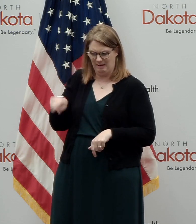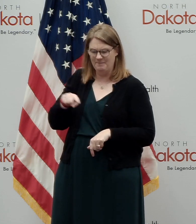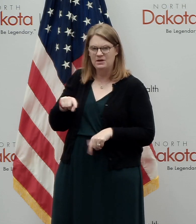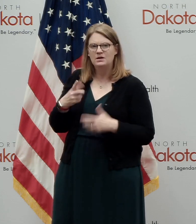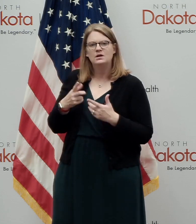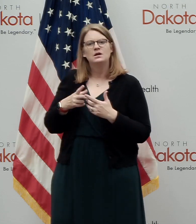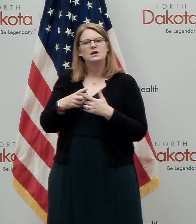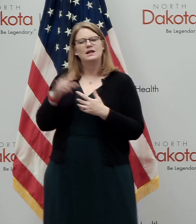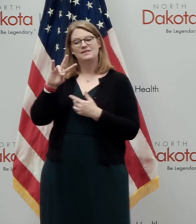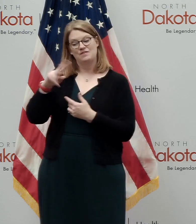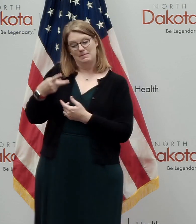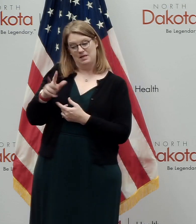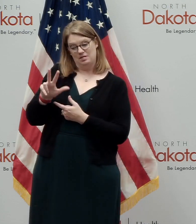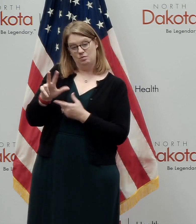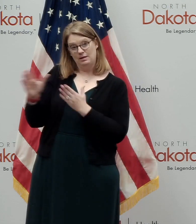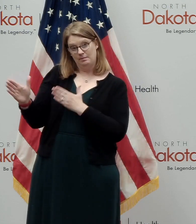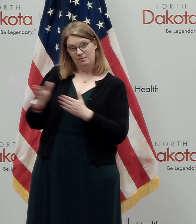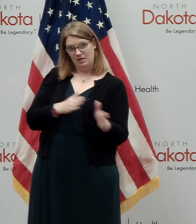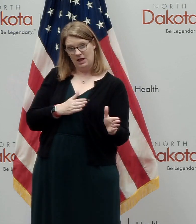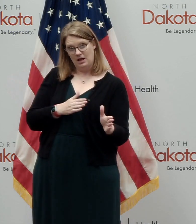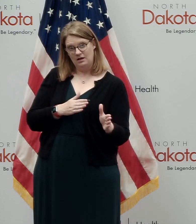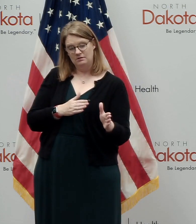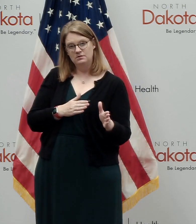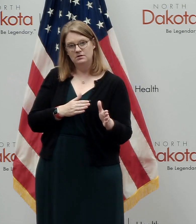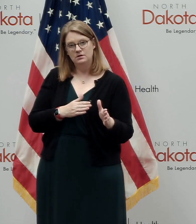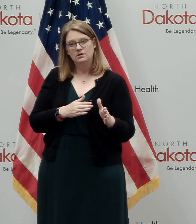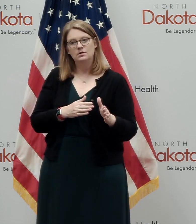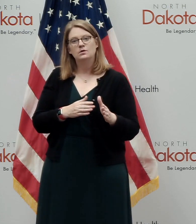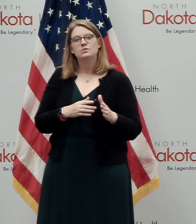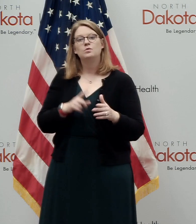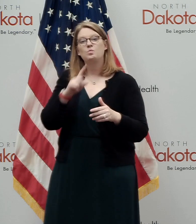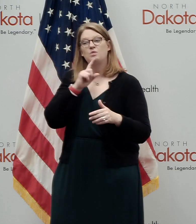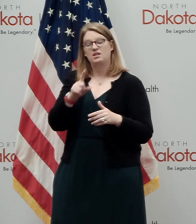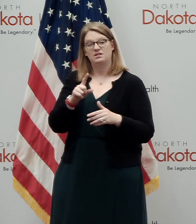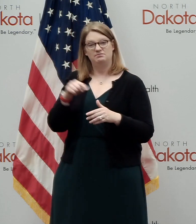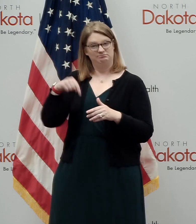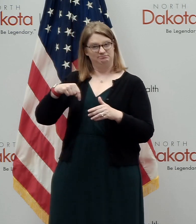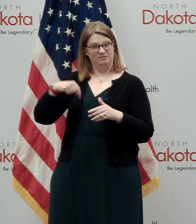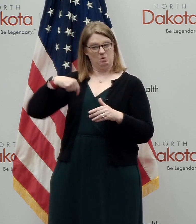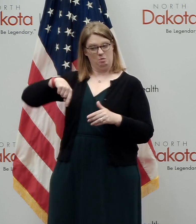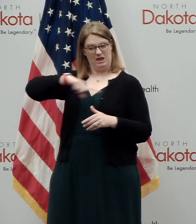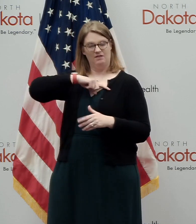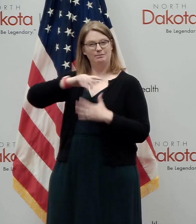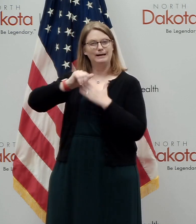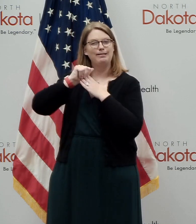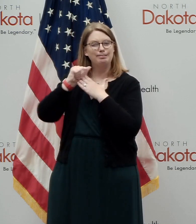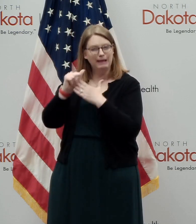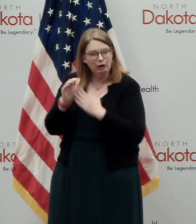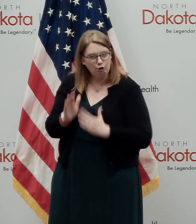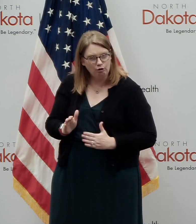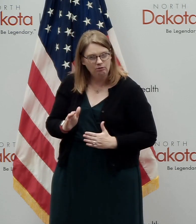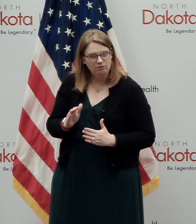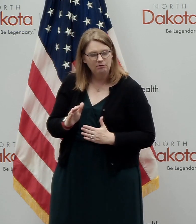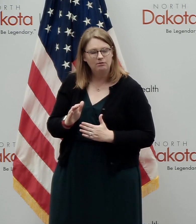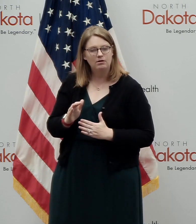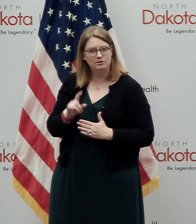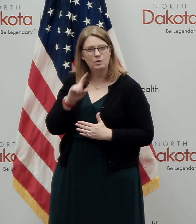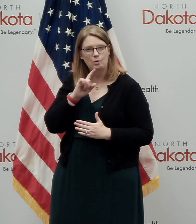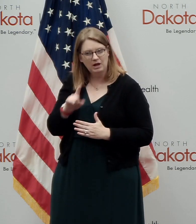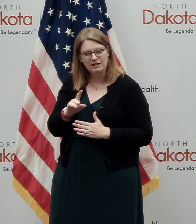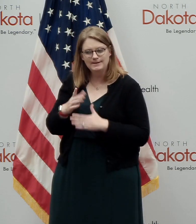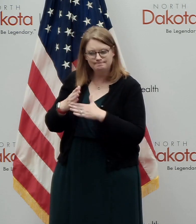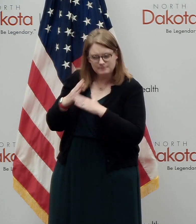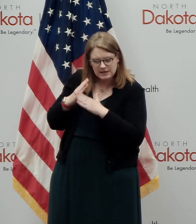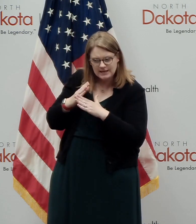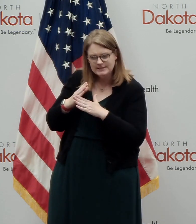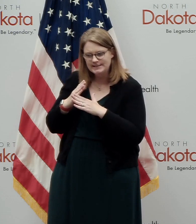population protection plan, we've been a national leader in that regard. And of course, by doing all